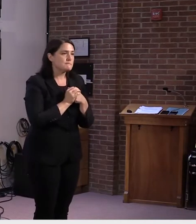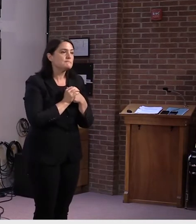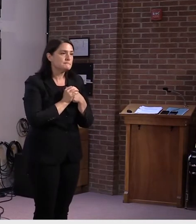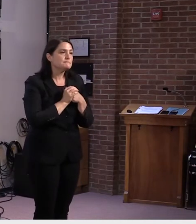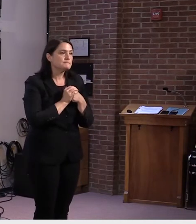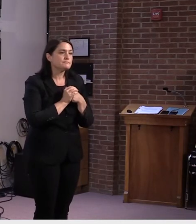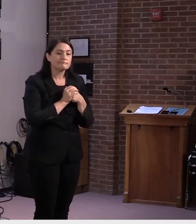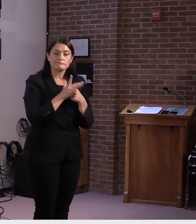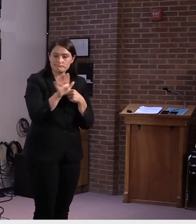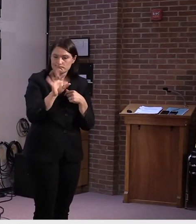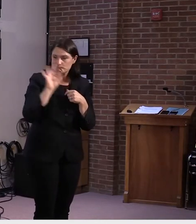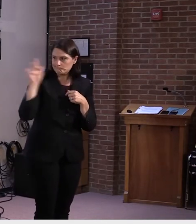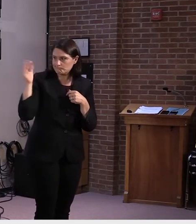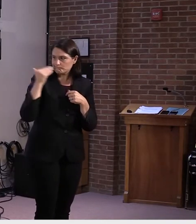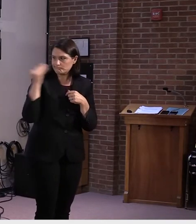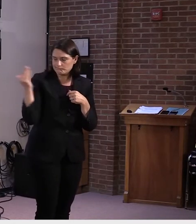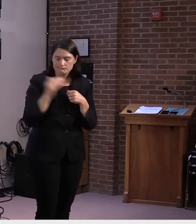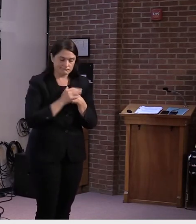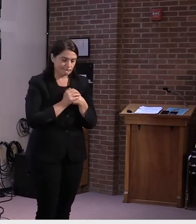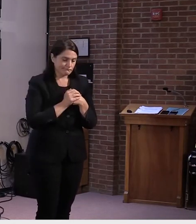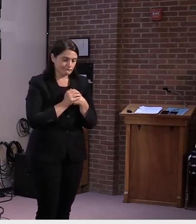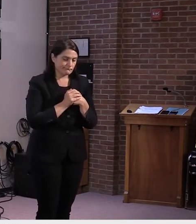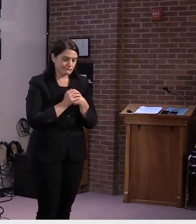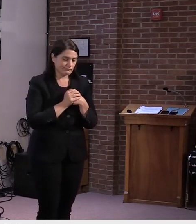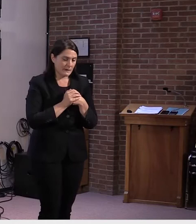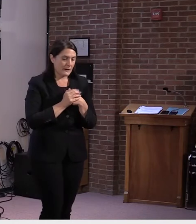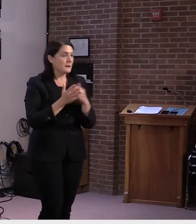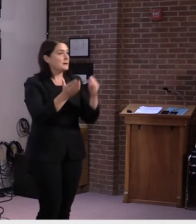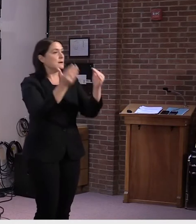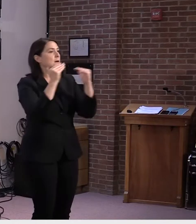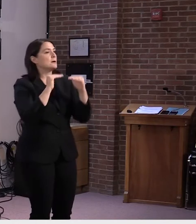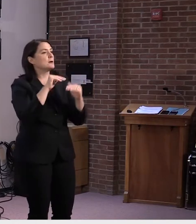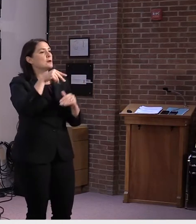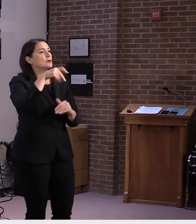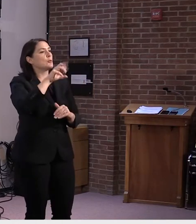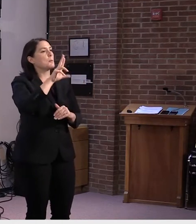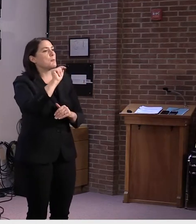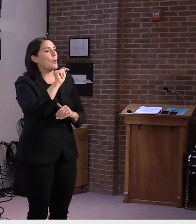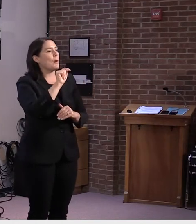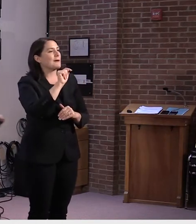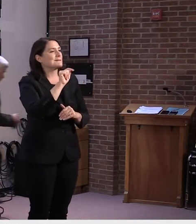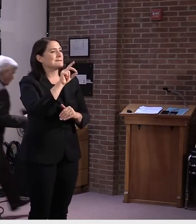Okay, thank you. Ed Barber, Newport Daily Express.